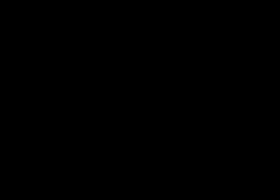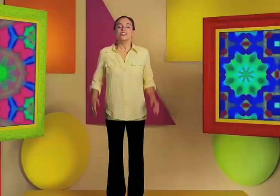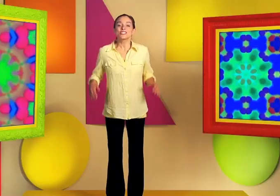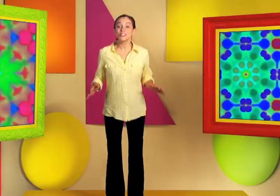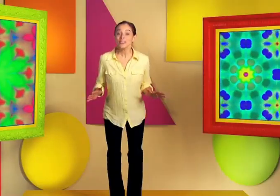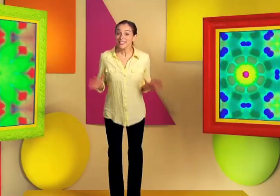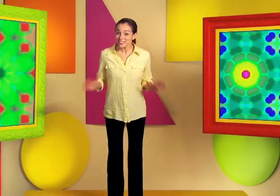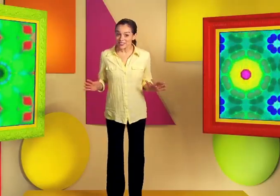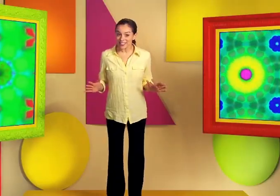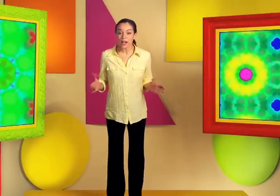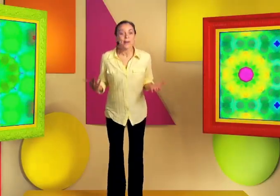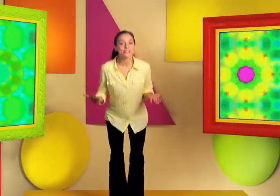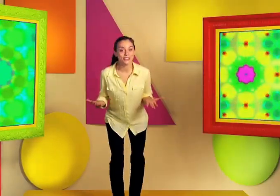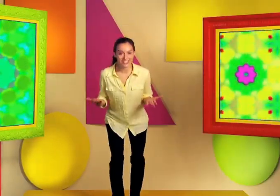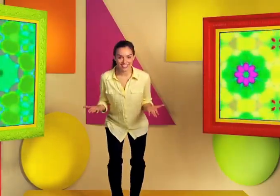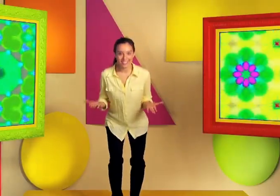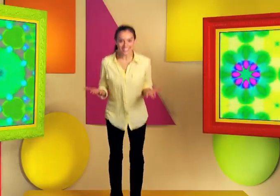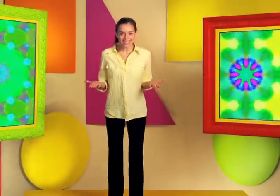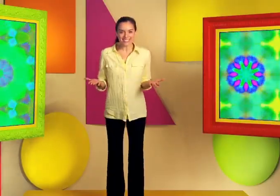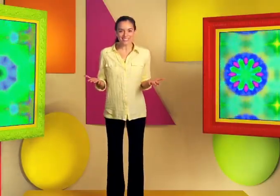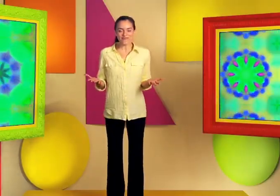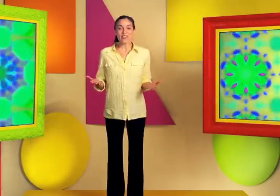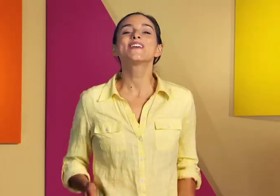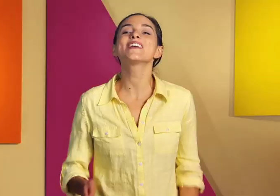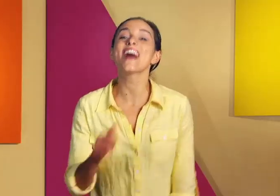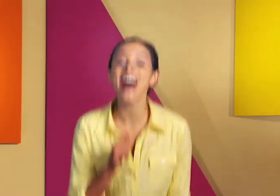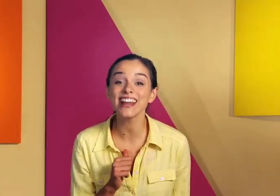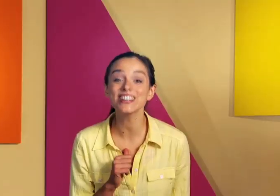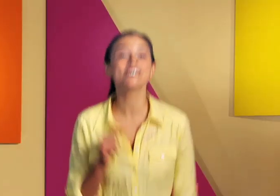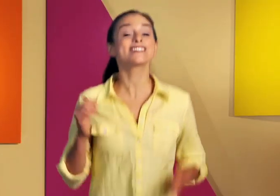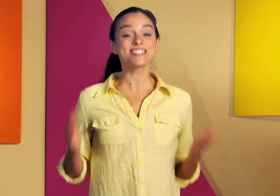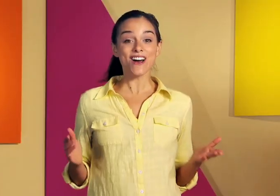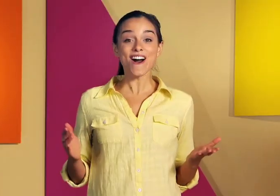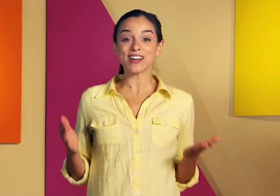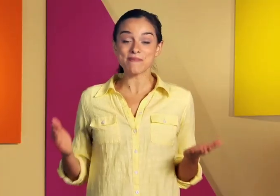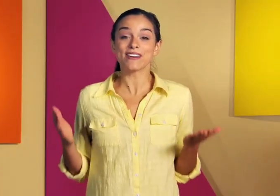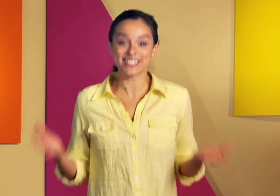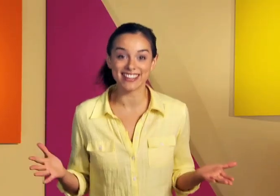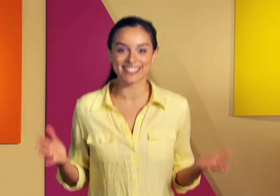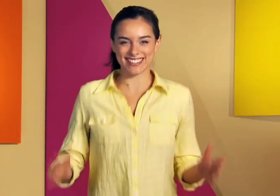Do you like learning about your senses? Well, I know a song about senses.